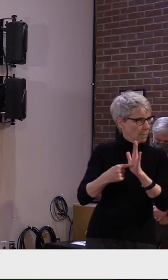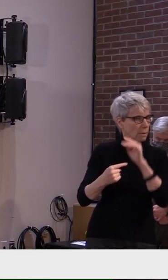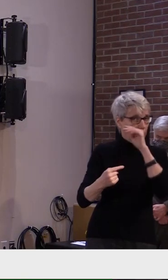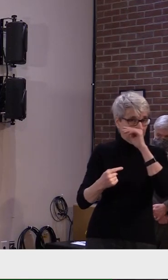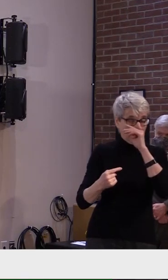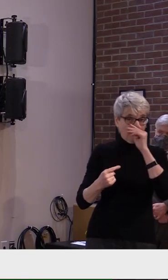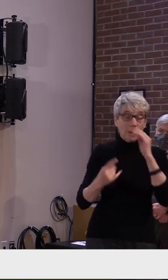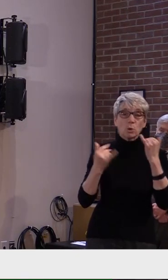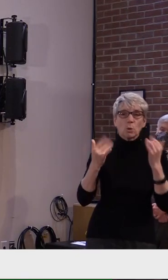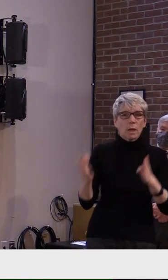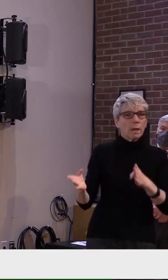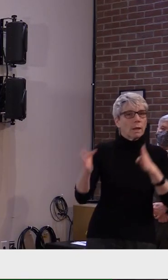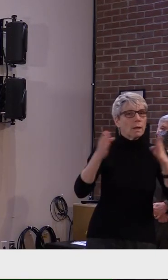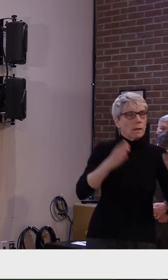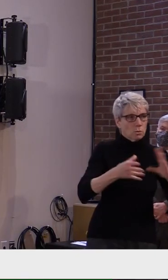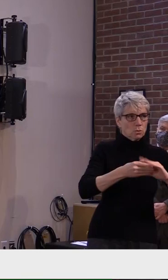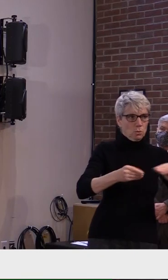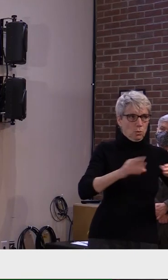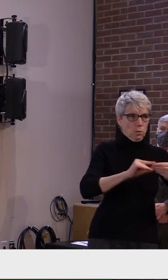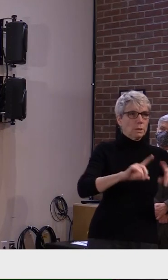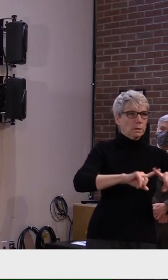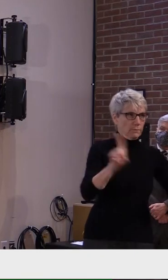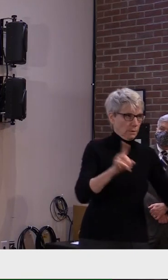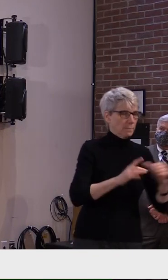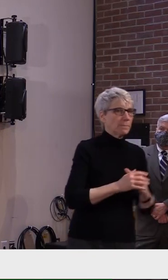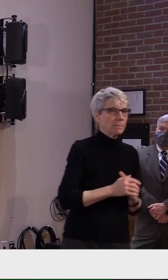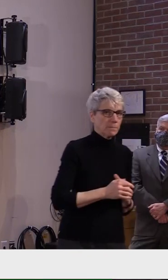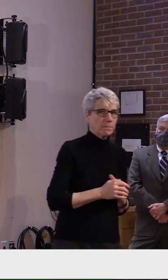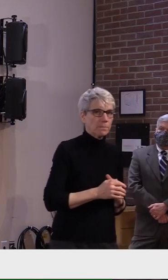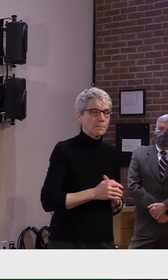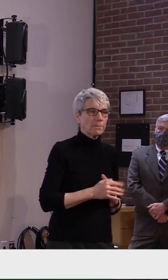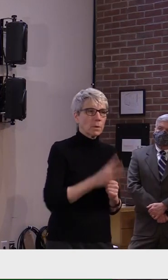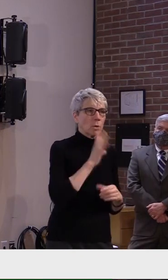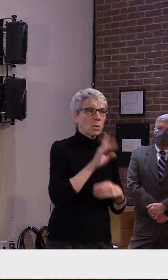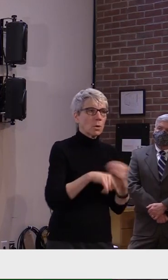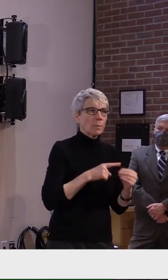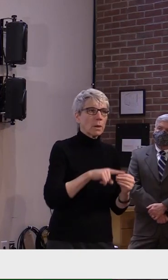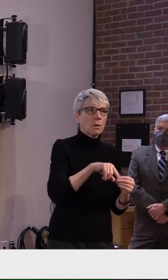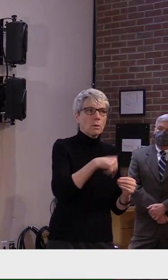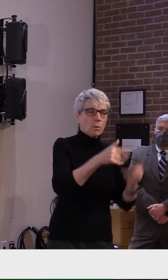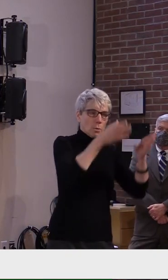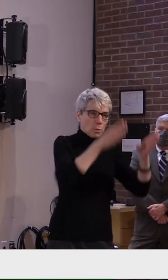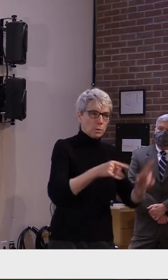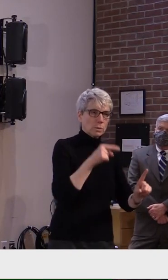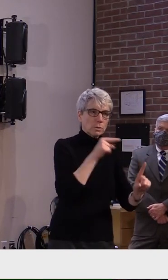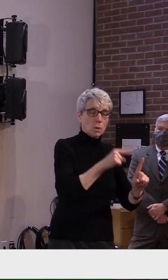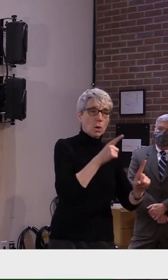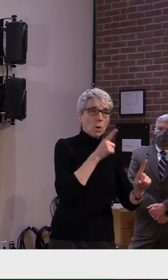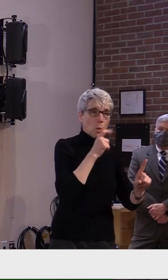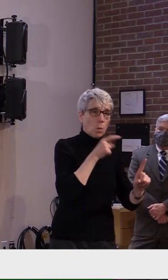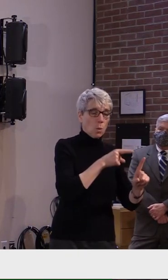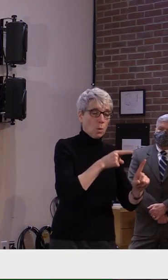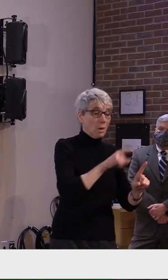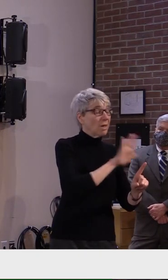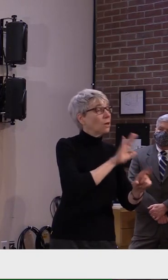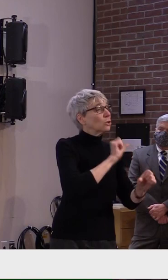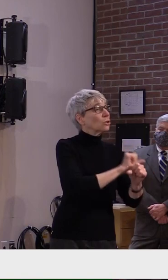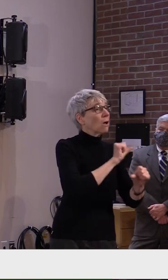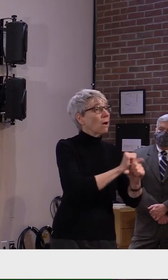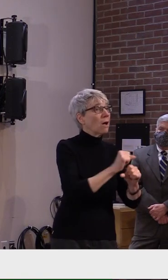I want to share a different perspective from someone on the other side of those cases, one of our contact tracers.